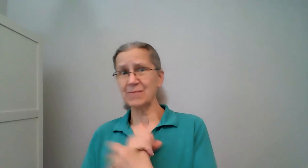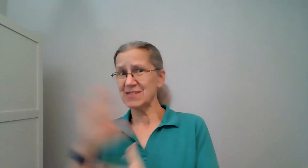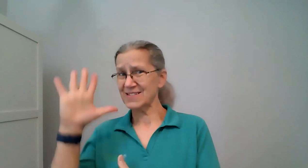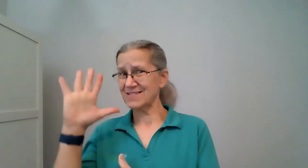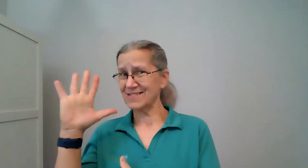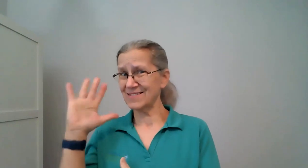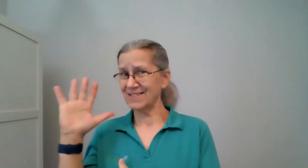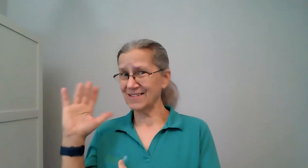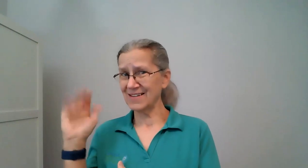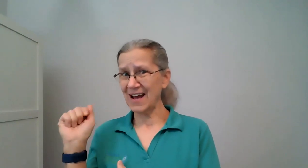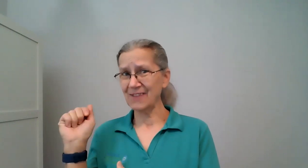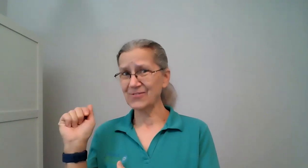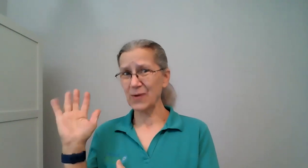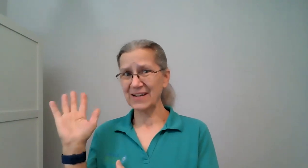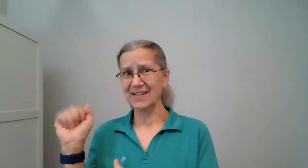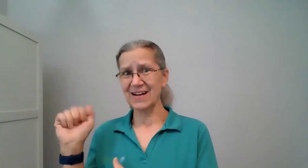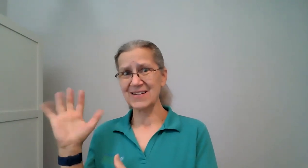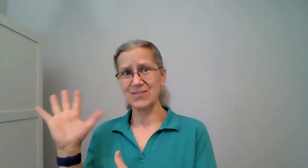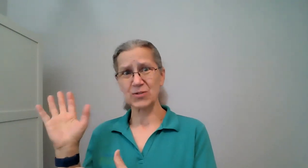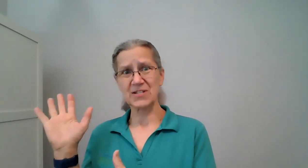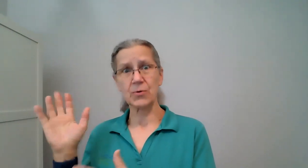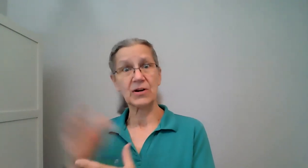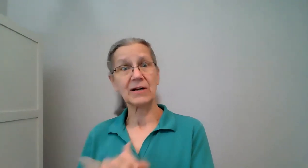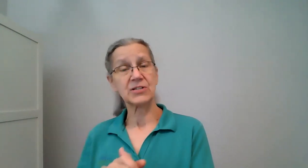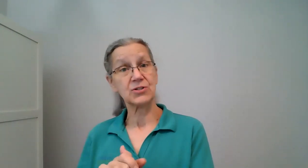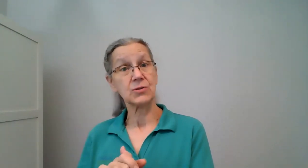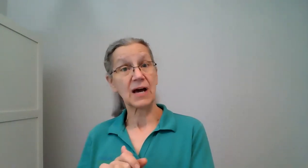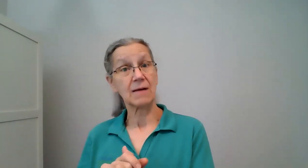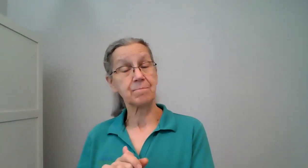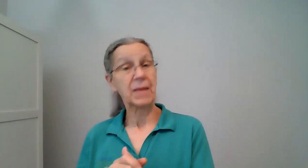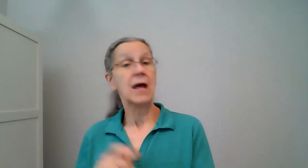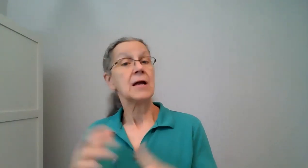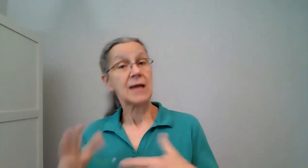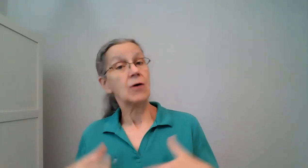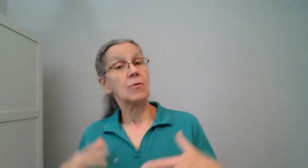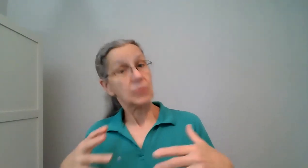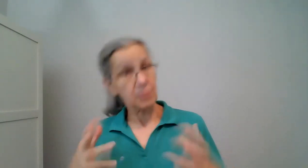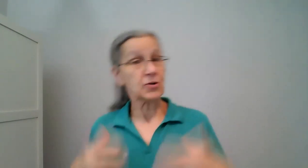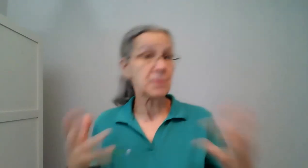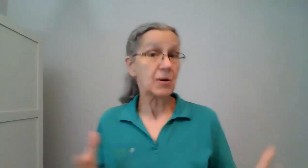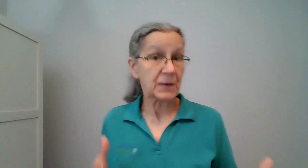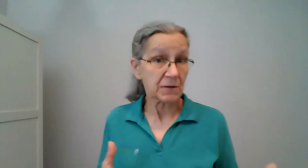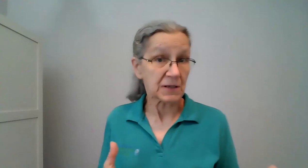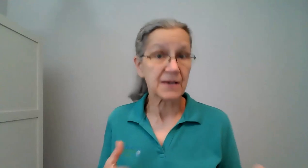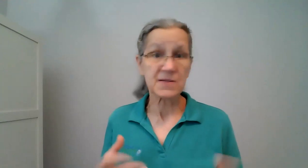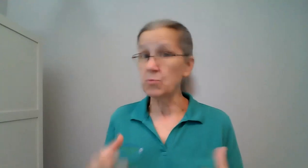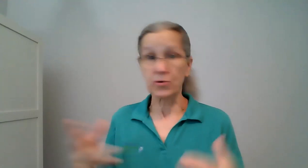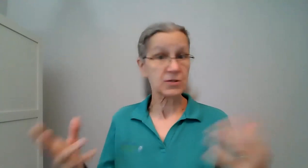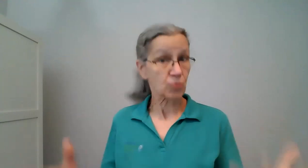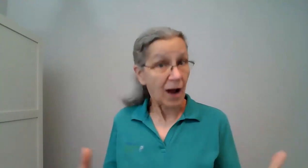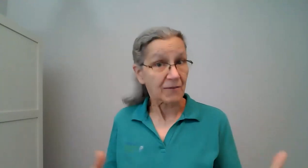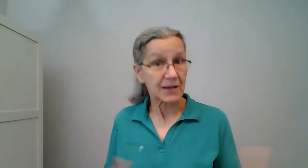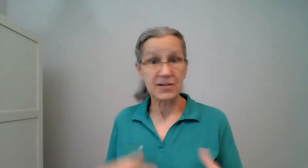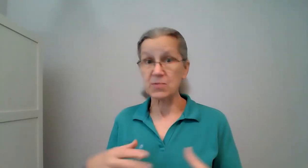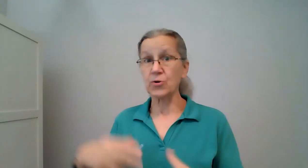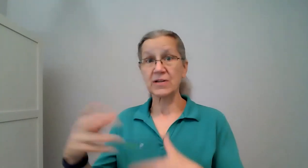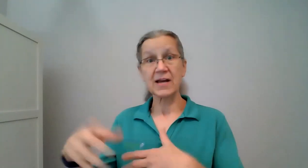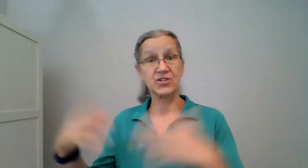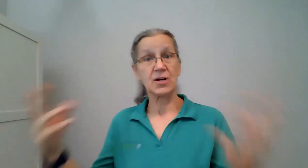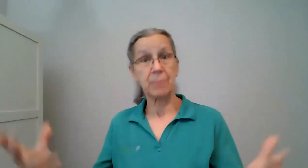you have to recognize what's going on to do that now community mobility is more than driving and it's more than catching a